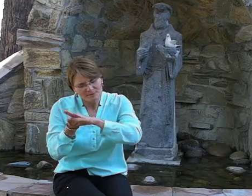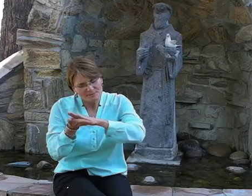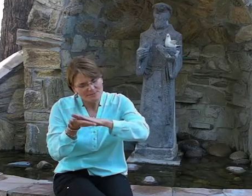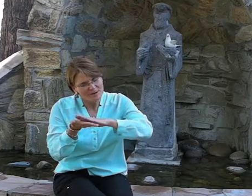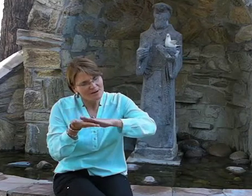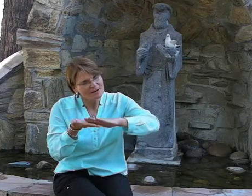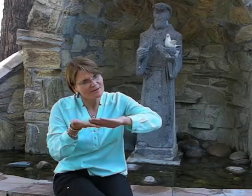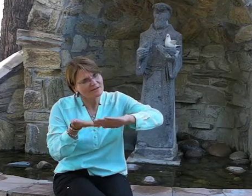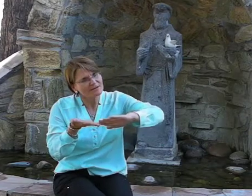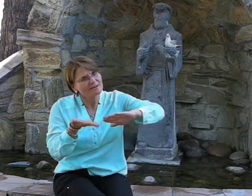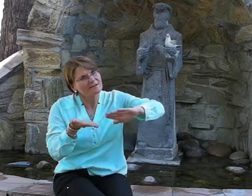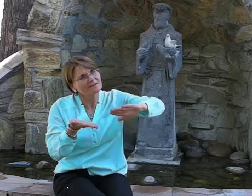pardon